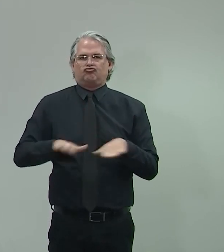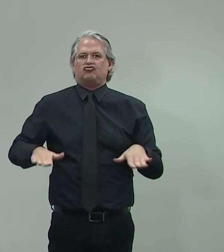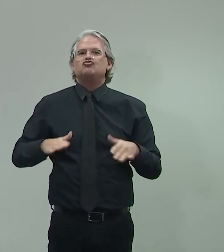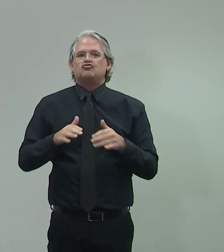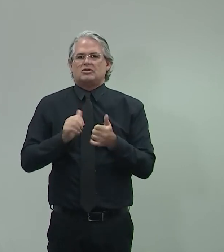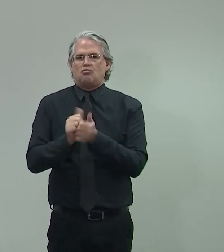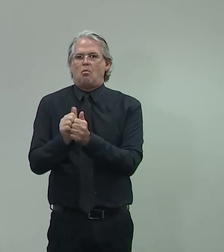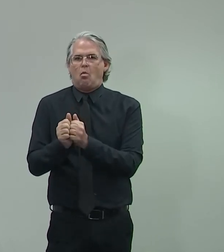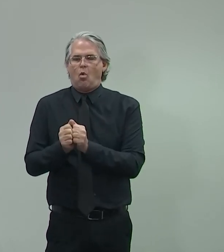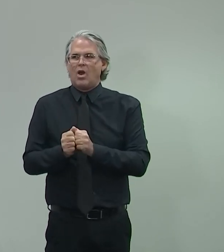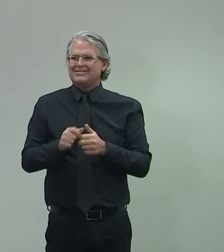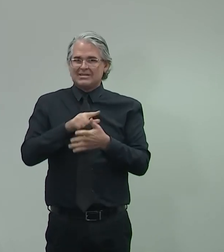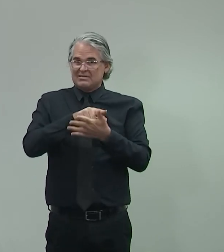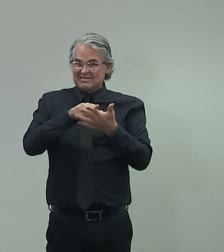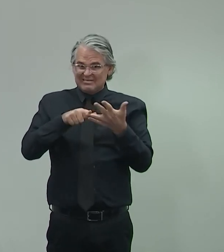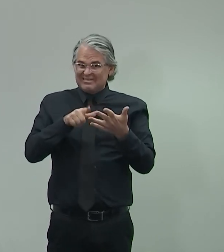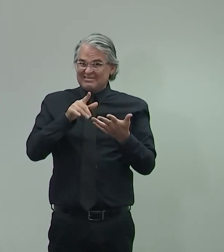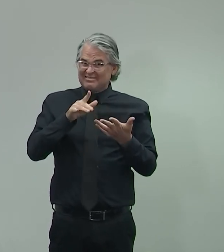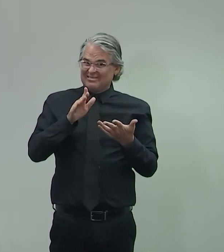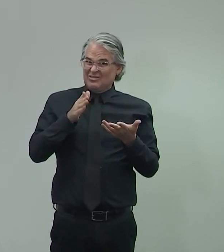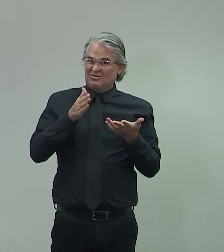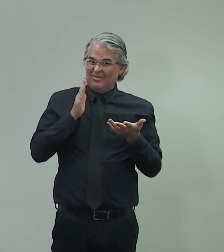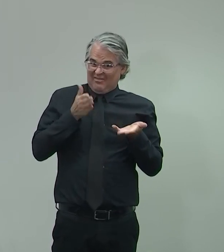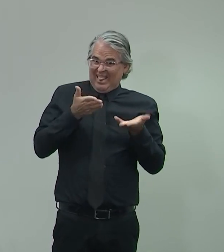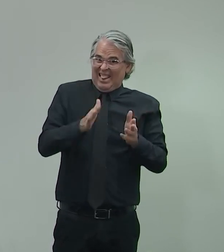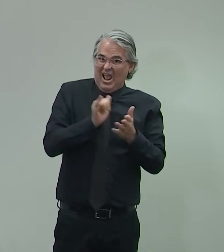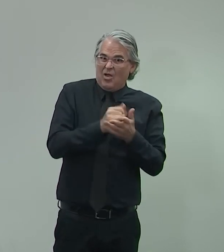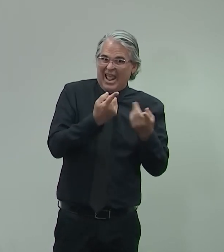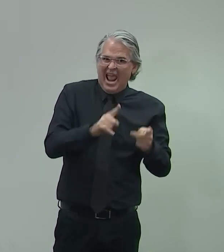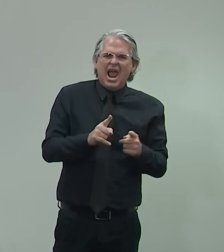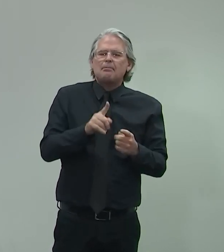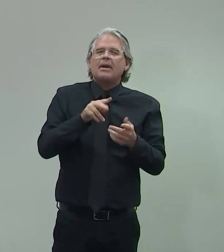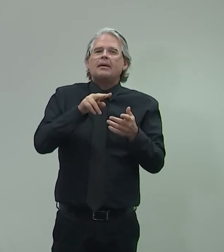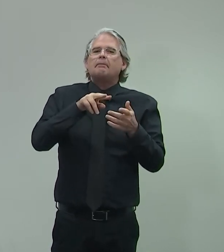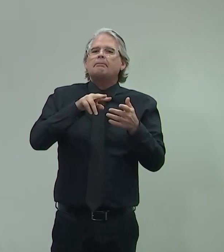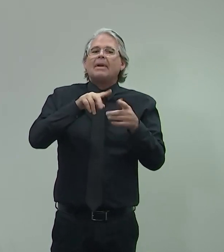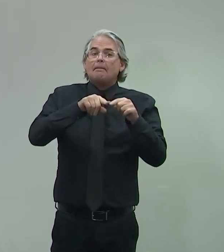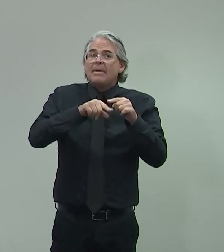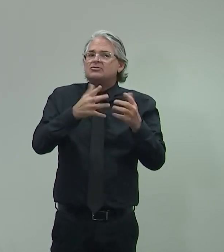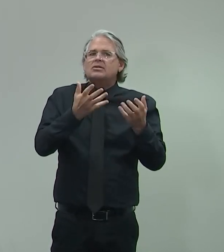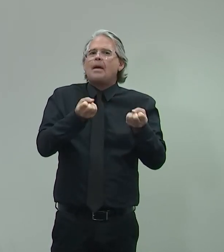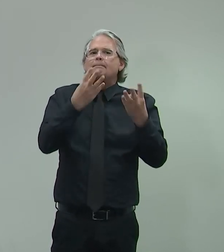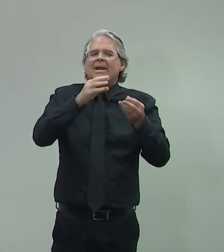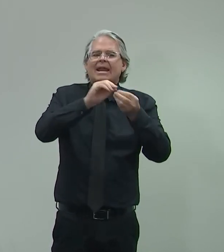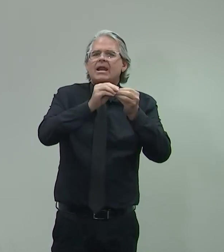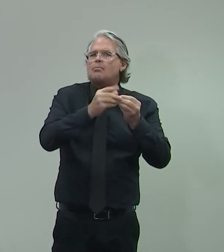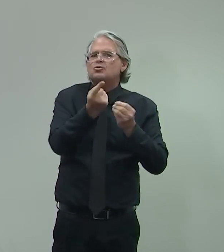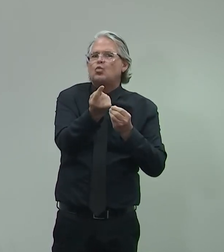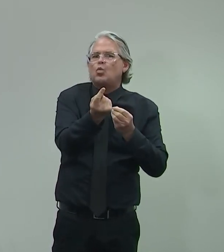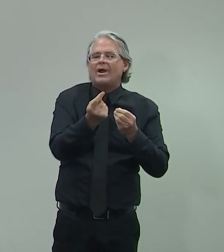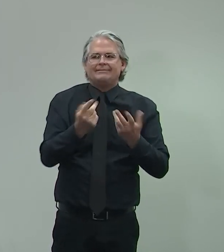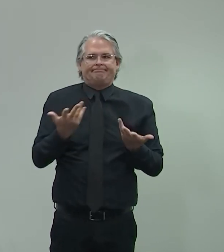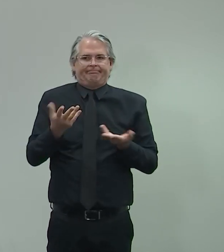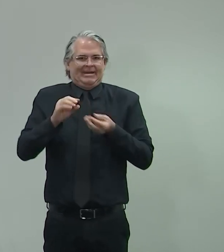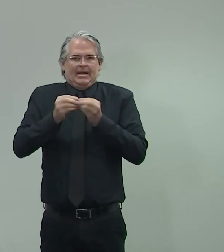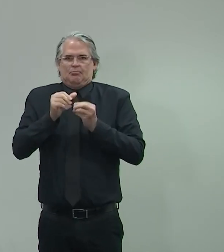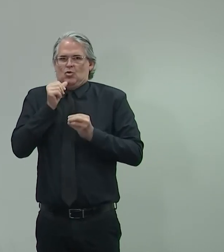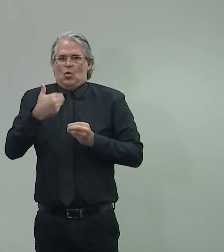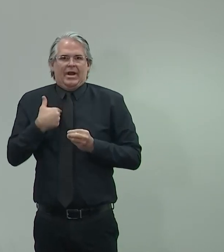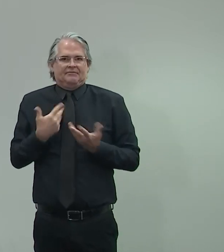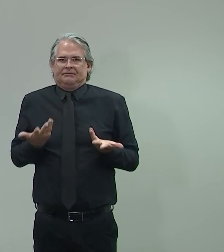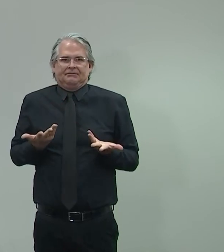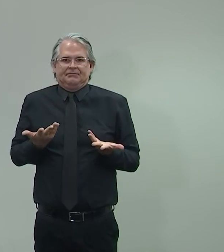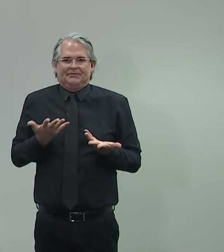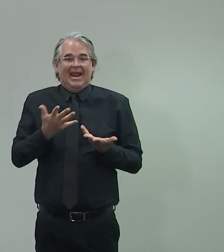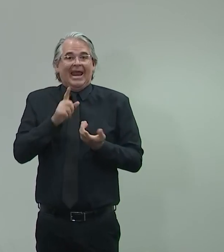numbers need to look like for I don't have an exact number that you need to get to. I don't have a metric that I can say if we reach this, you're going to get there, and I don't have an